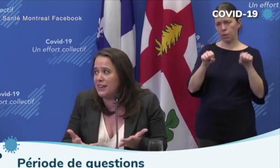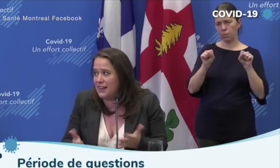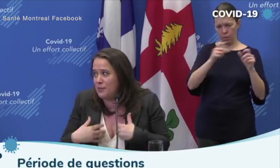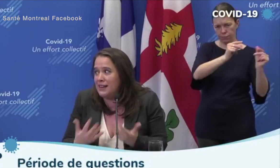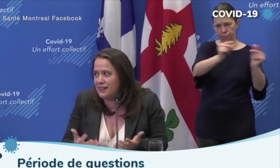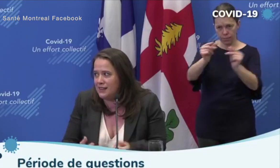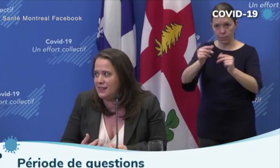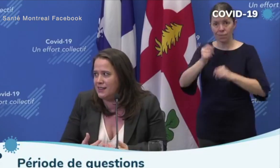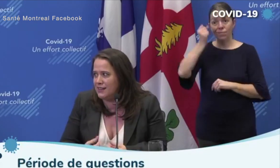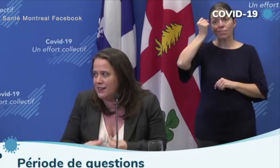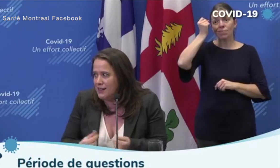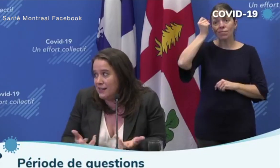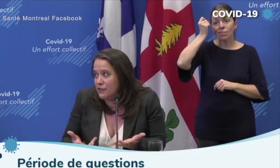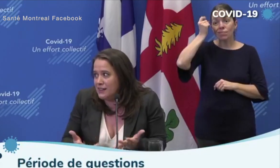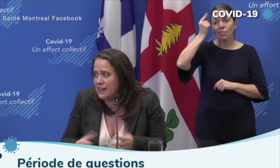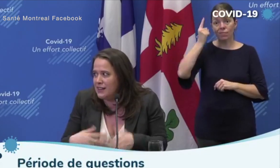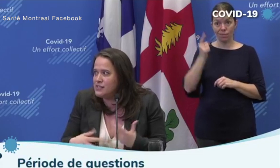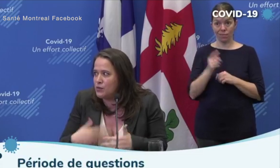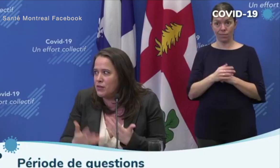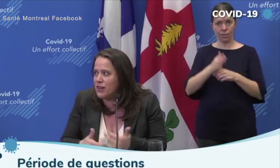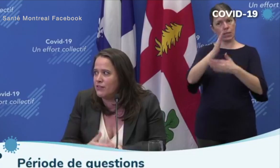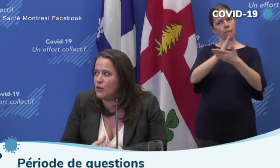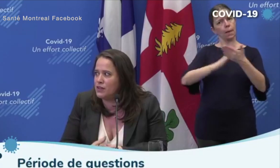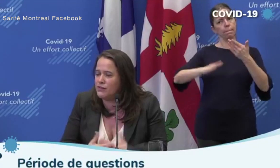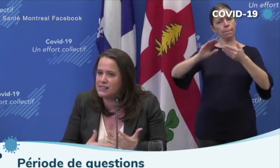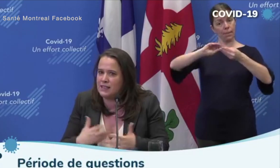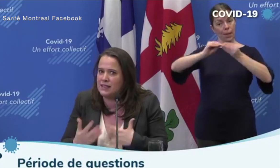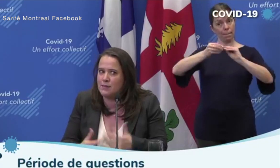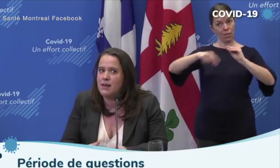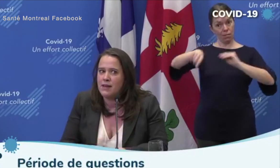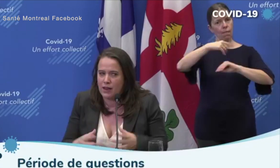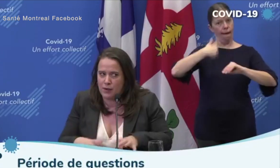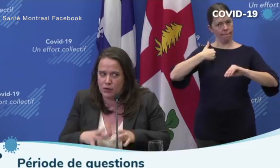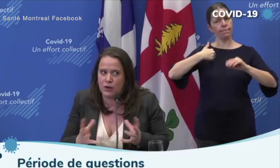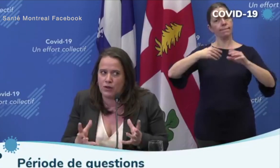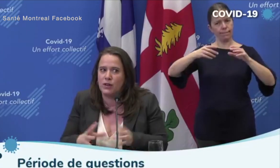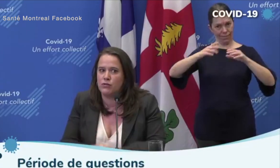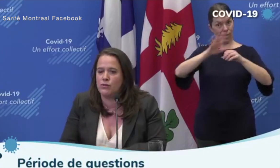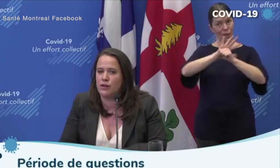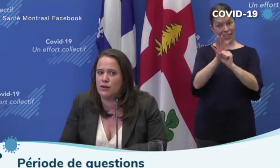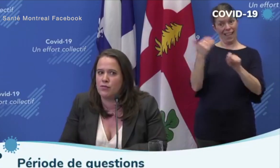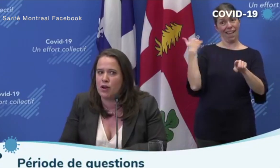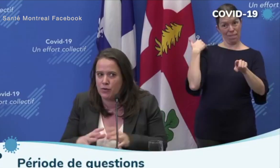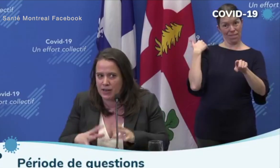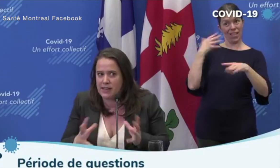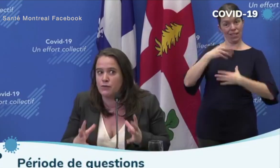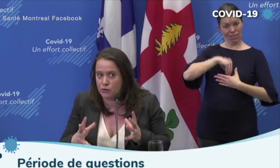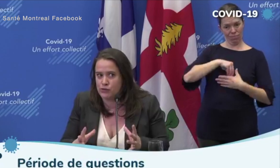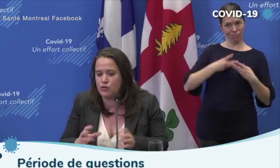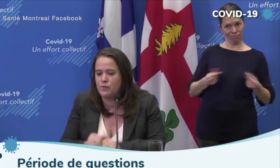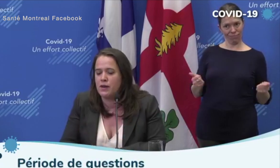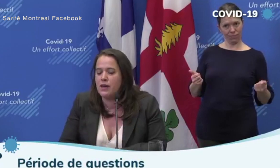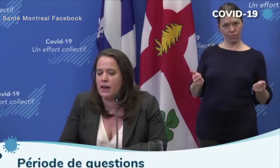already made the COVID-19 so we're not going to vaccinate them but we are going to prioritize